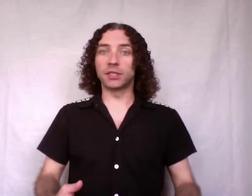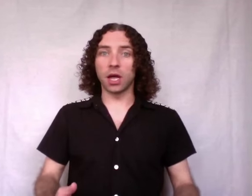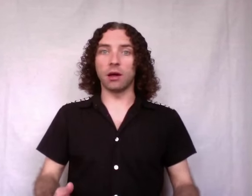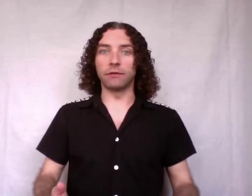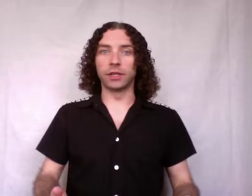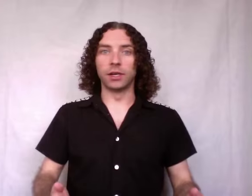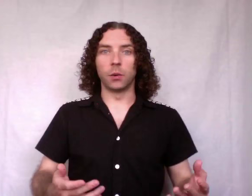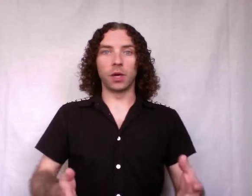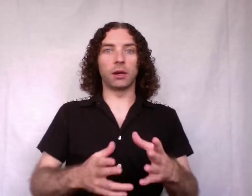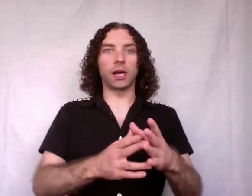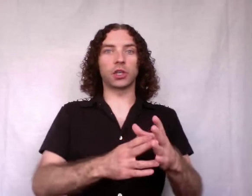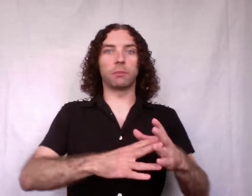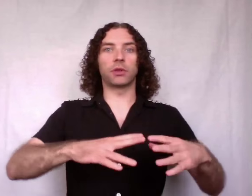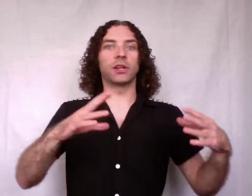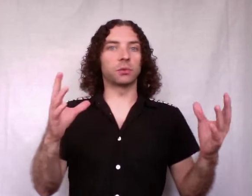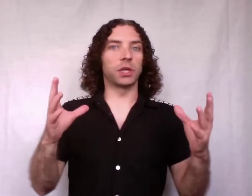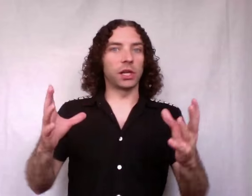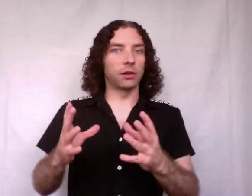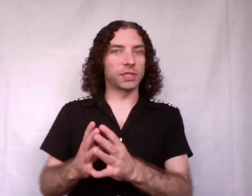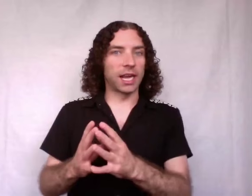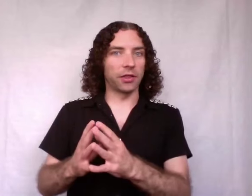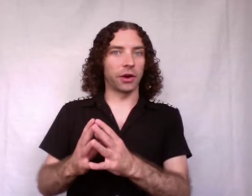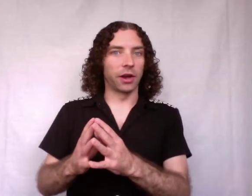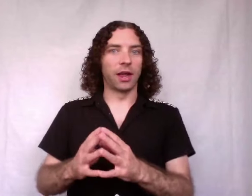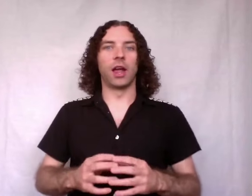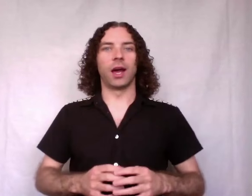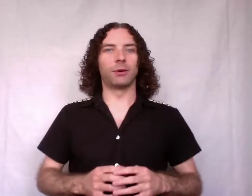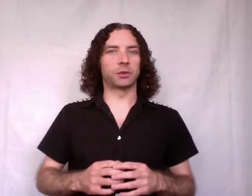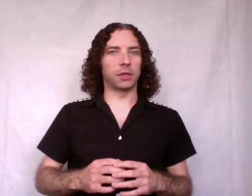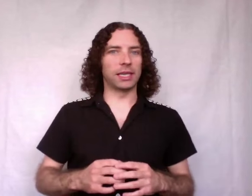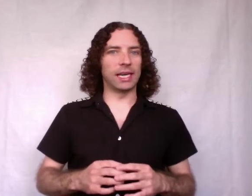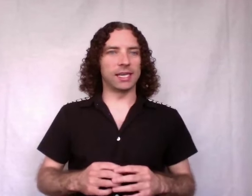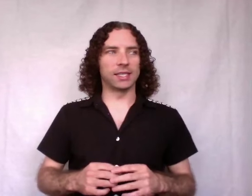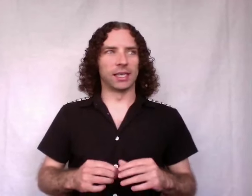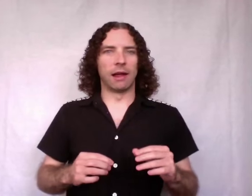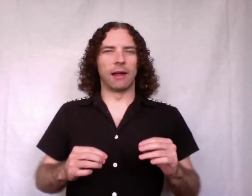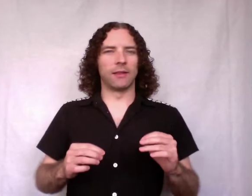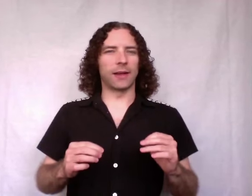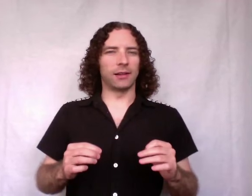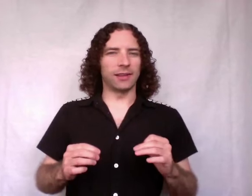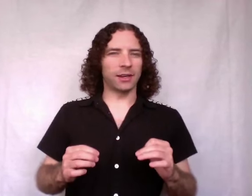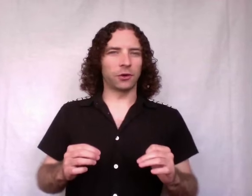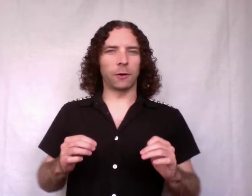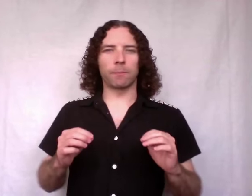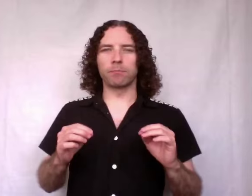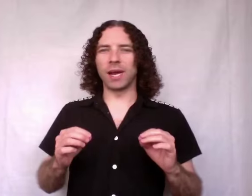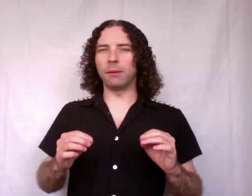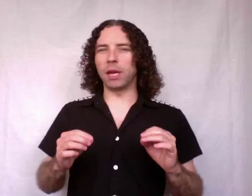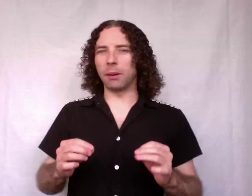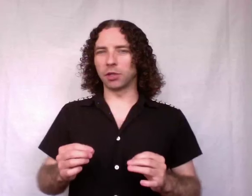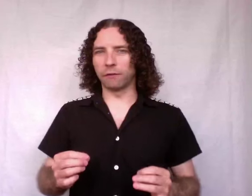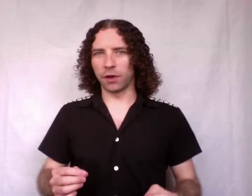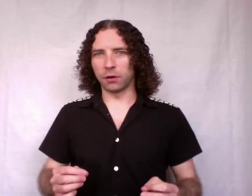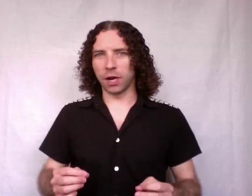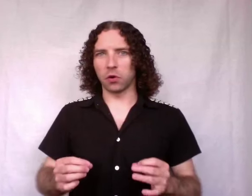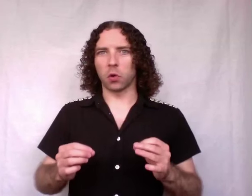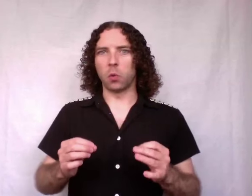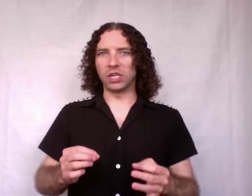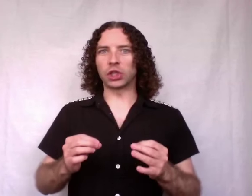solved. We can actually put things really close together. What's really neat is the collector might be able to figure out which